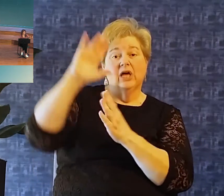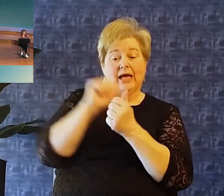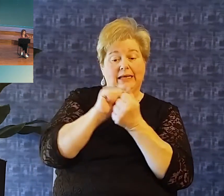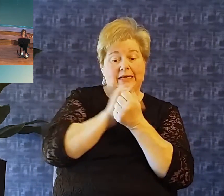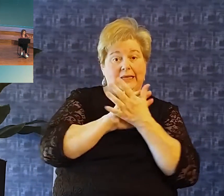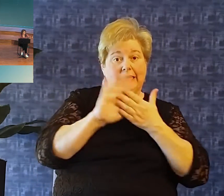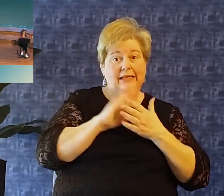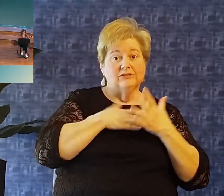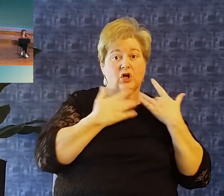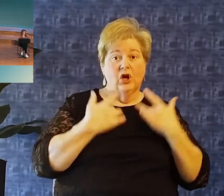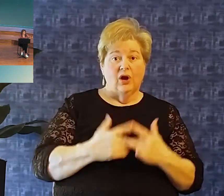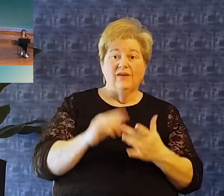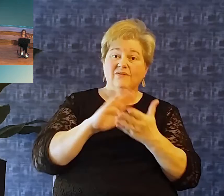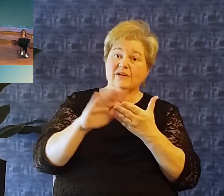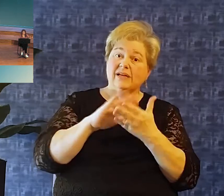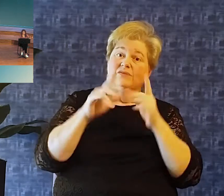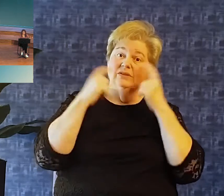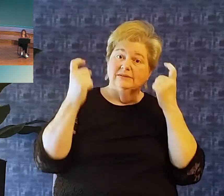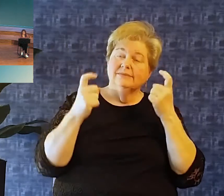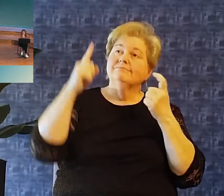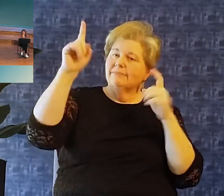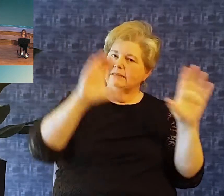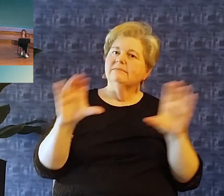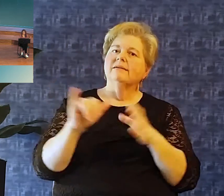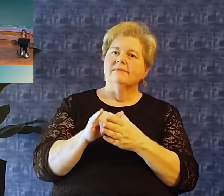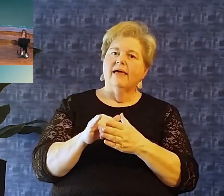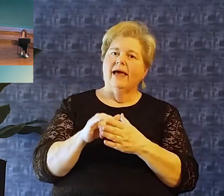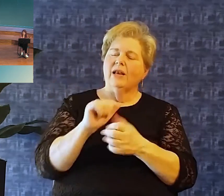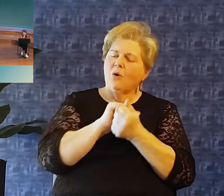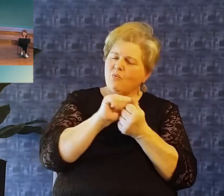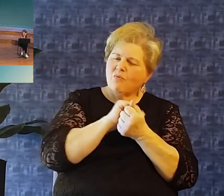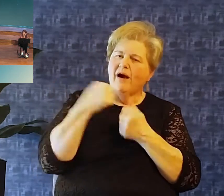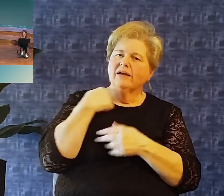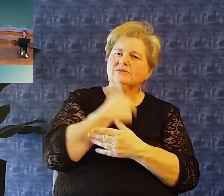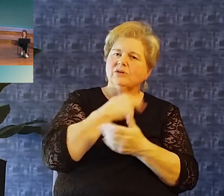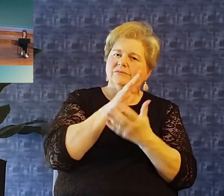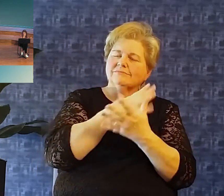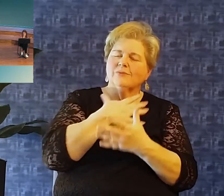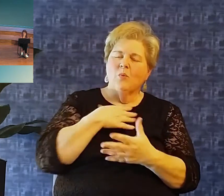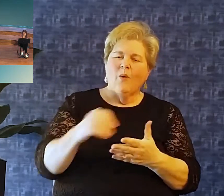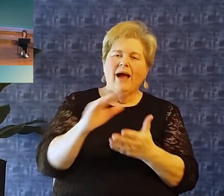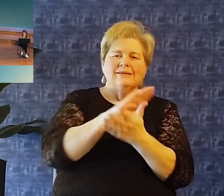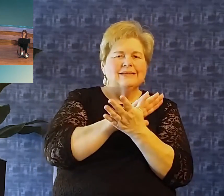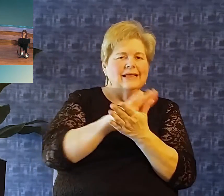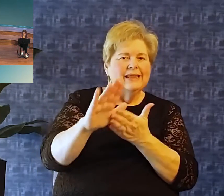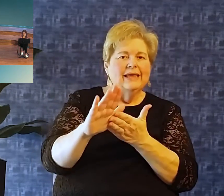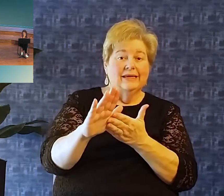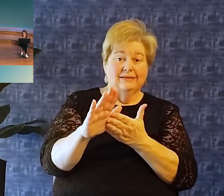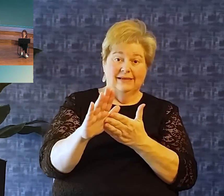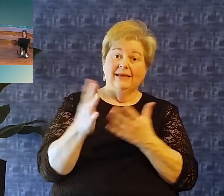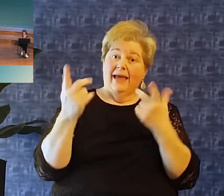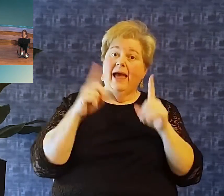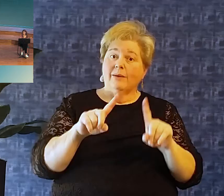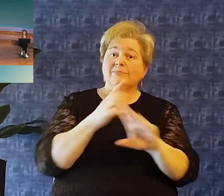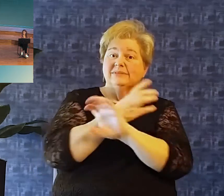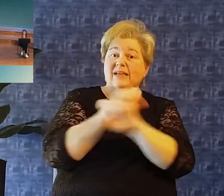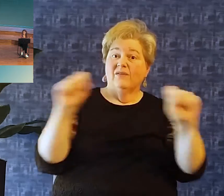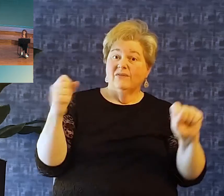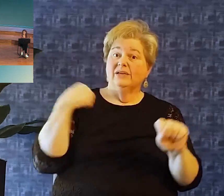hearts and to forgive us of our sin, he does that. He washes us whiter than snow and he does that at salvation. When we place our faith